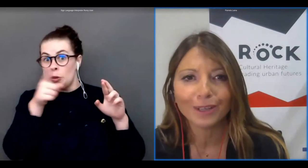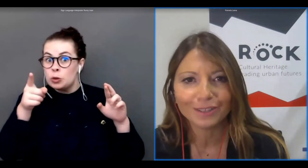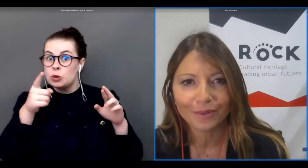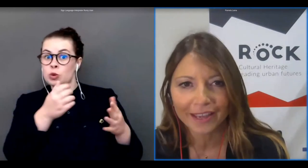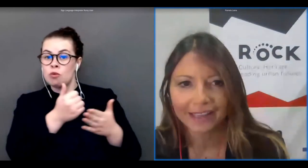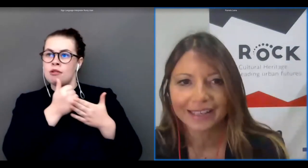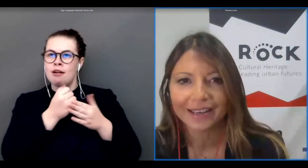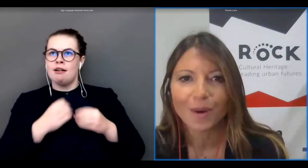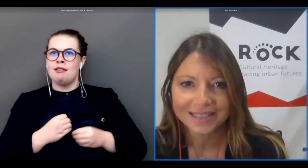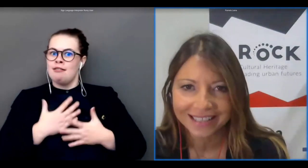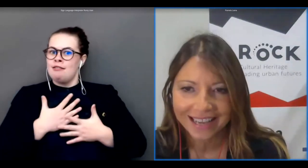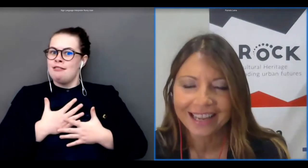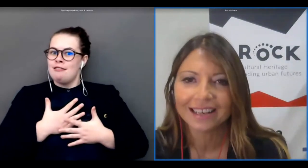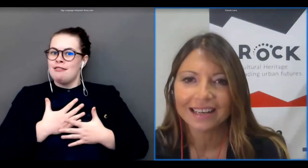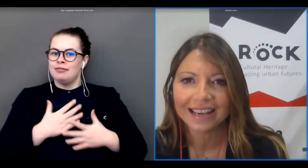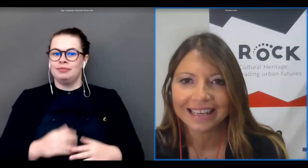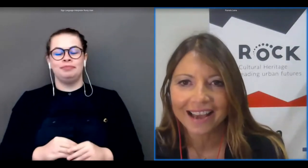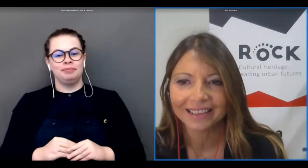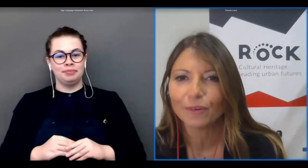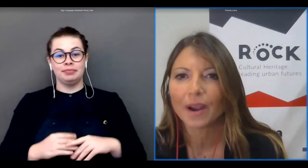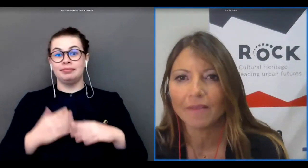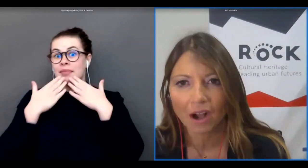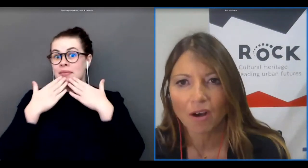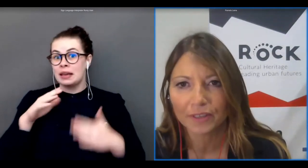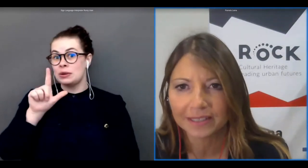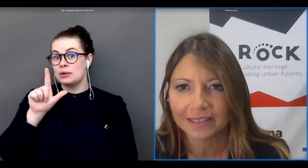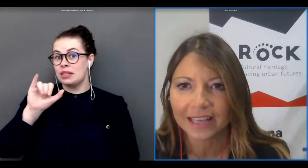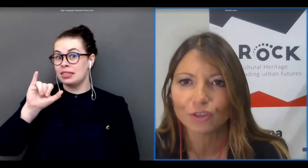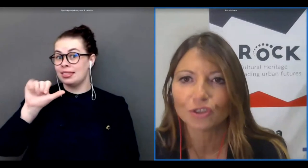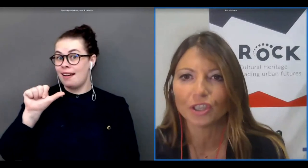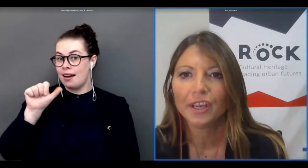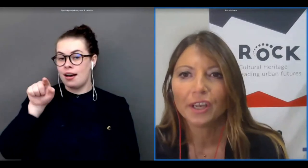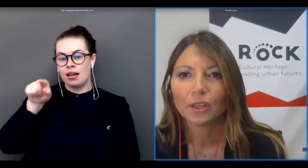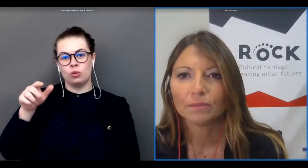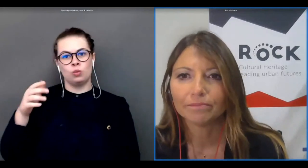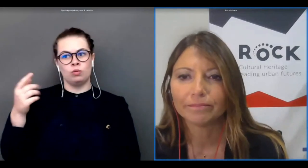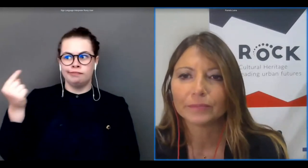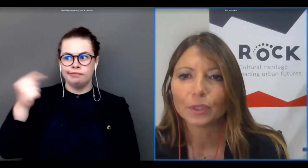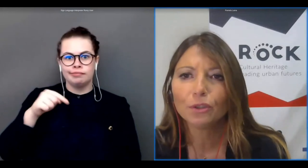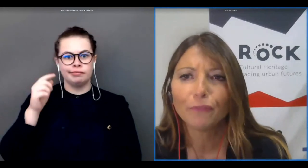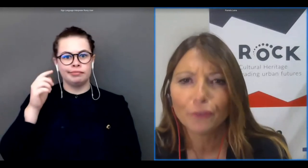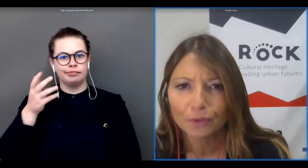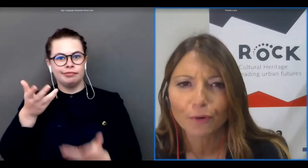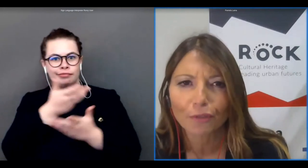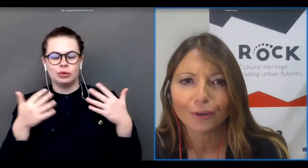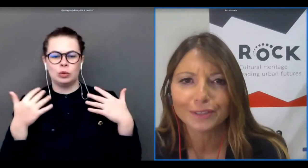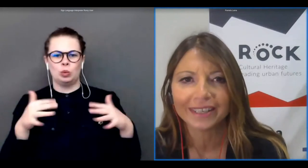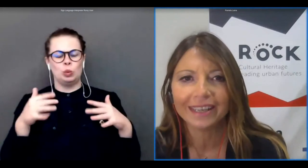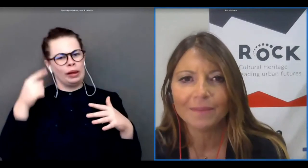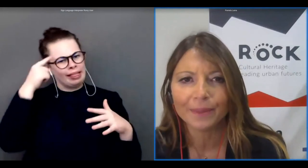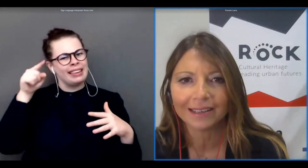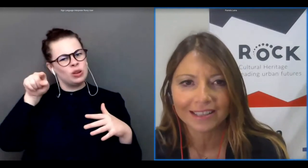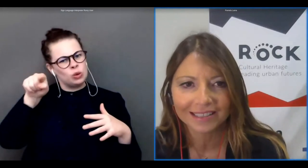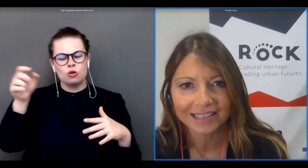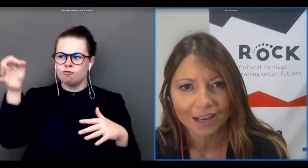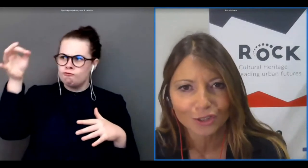i would like to thank uh once again leah guillardy for having offered such good food for thought and